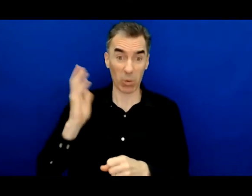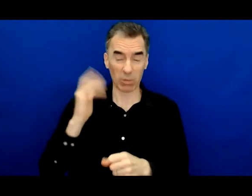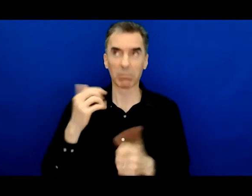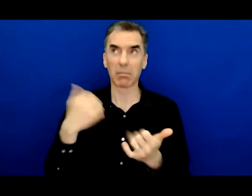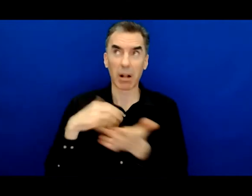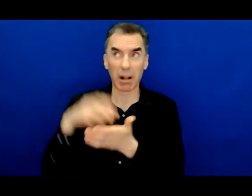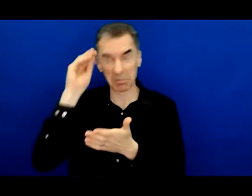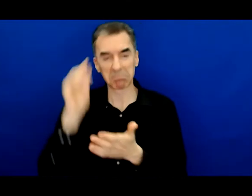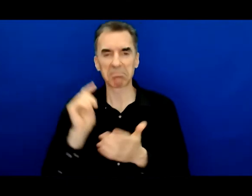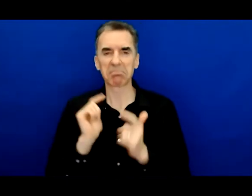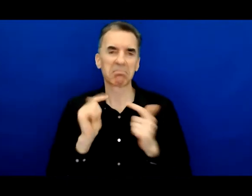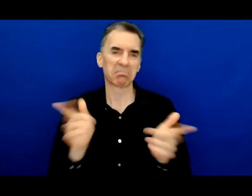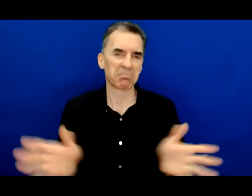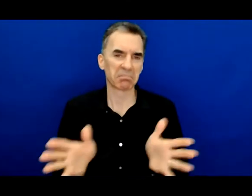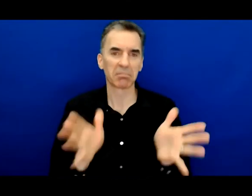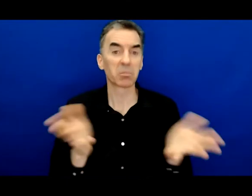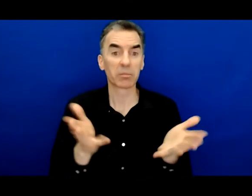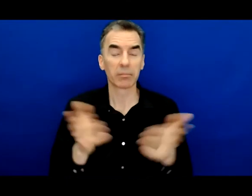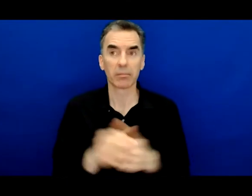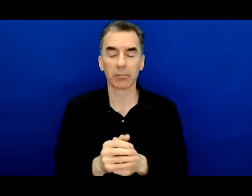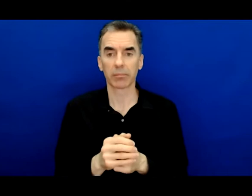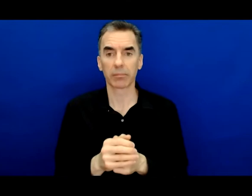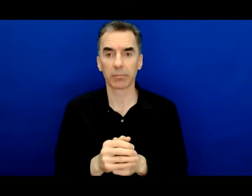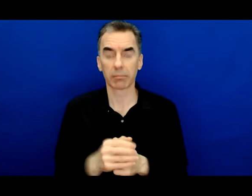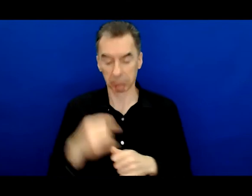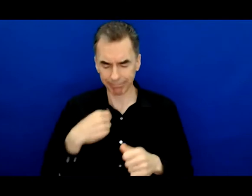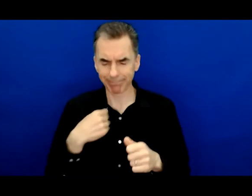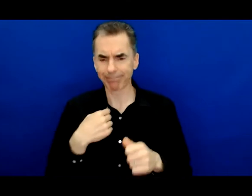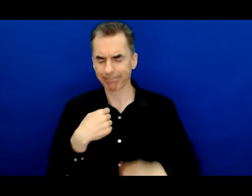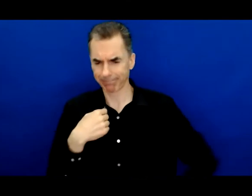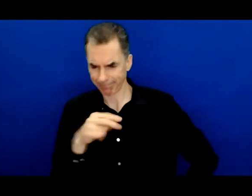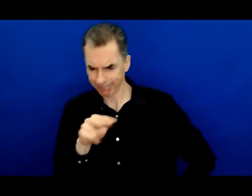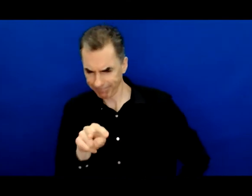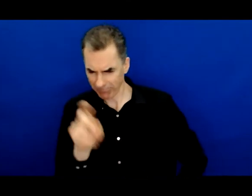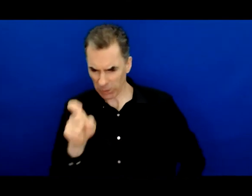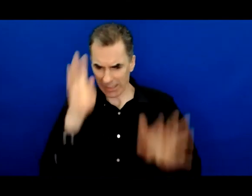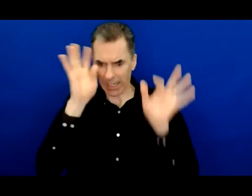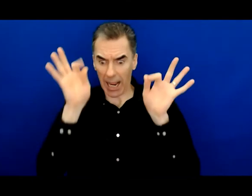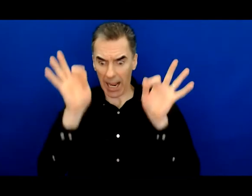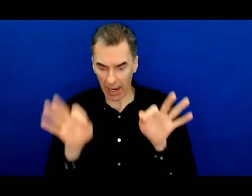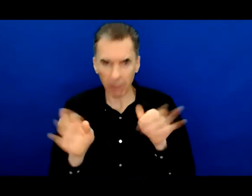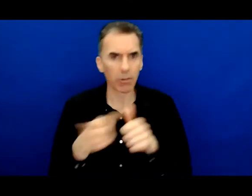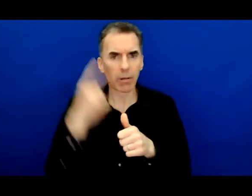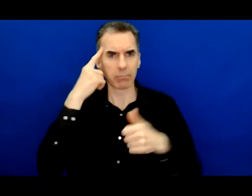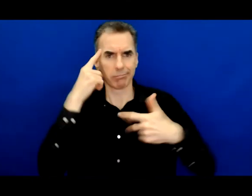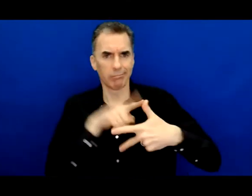are three principles that really guide my decision making and when I use them and run challenges through that filter